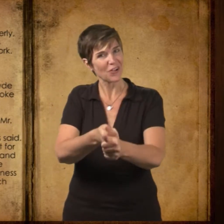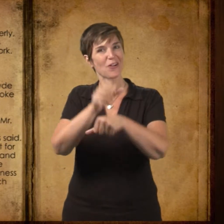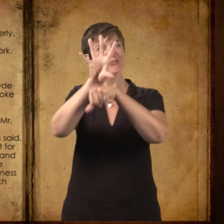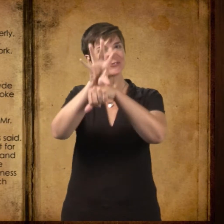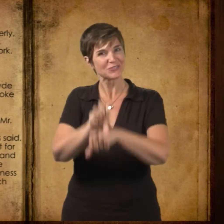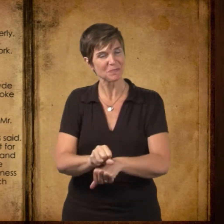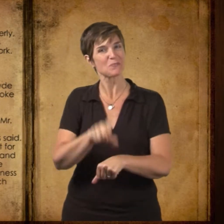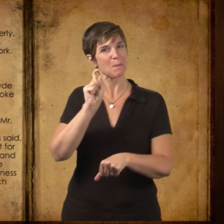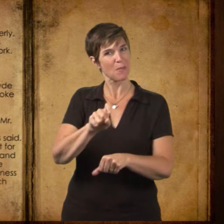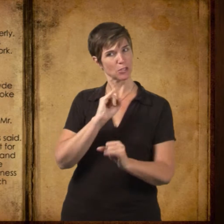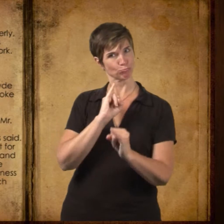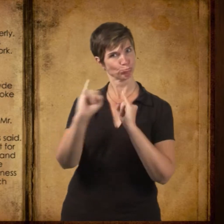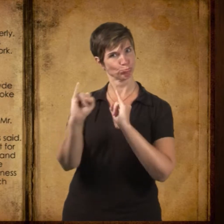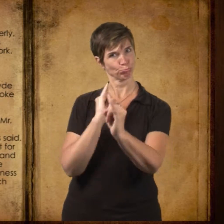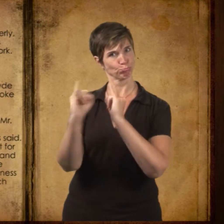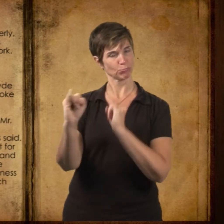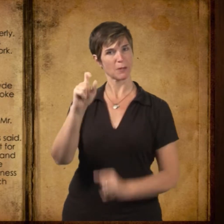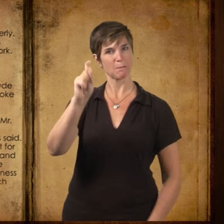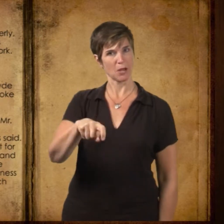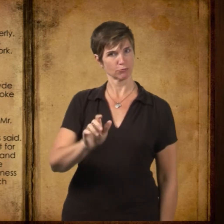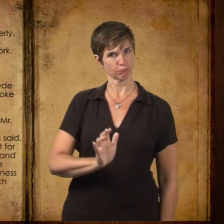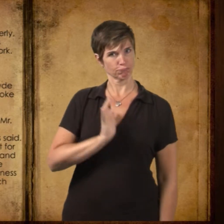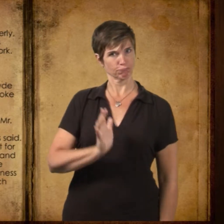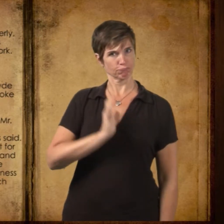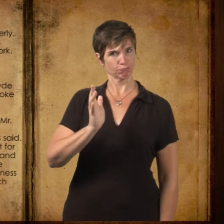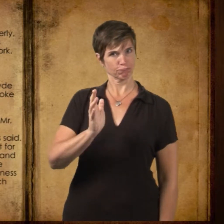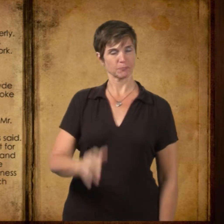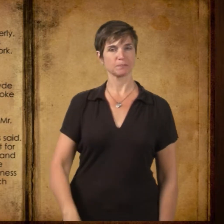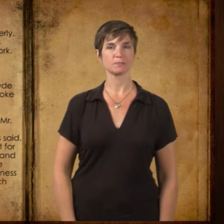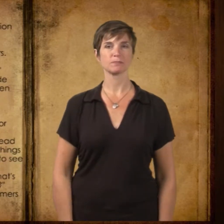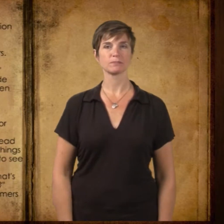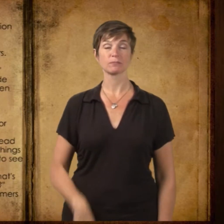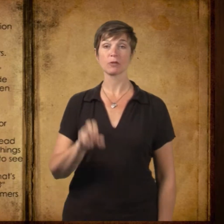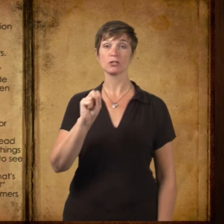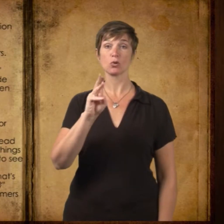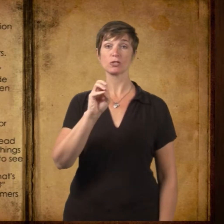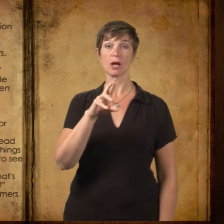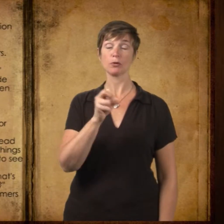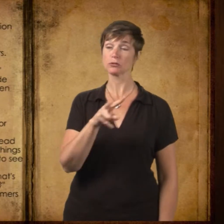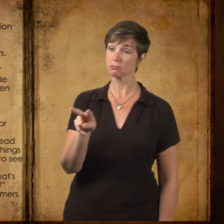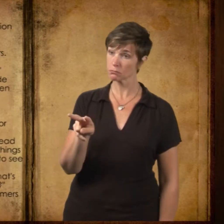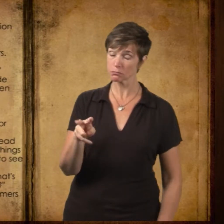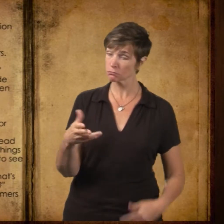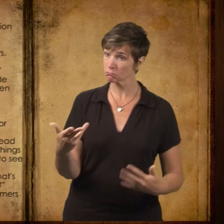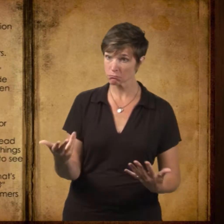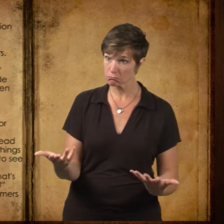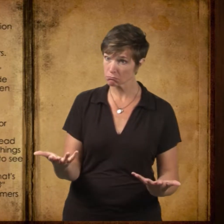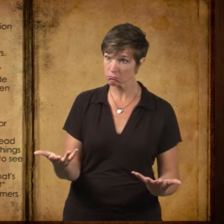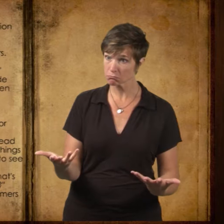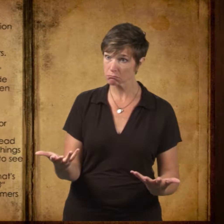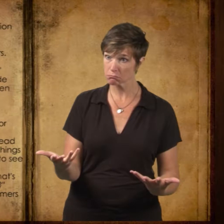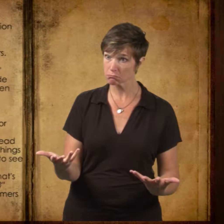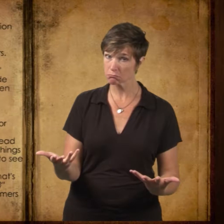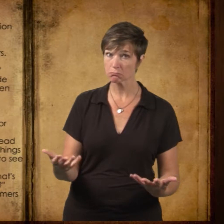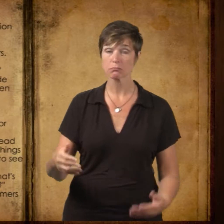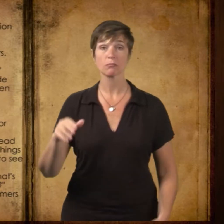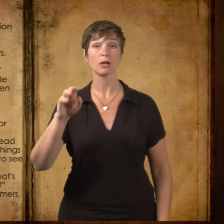to ask such questions formally. Mr. Summers waited with an expression of polite interest while Mrs. Dunbar answered.